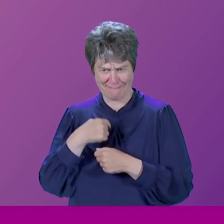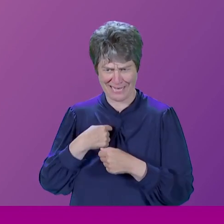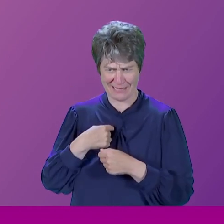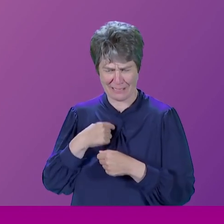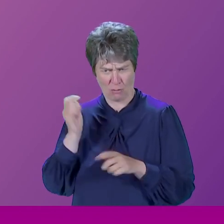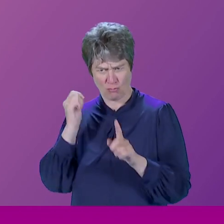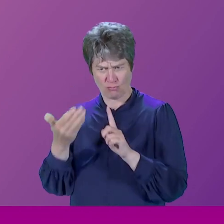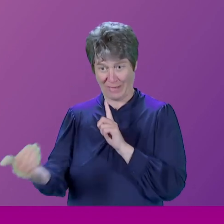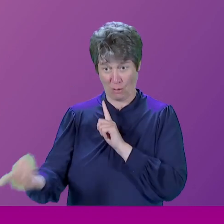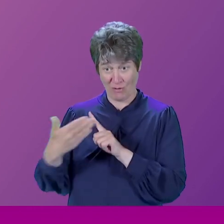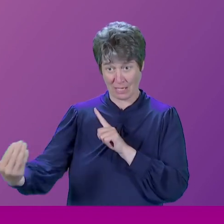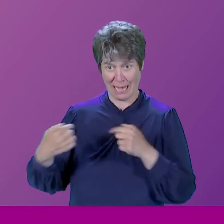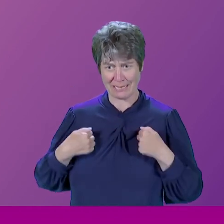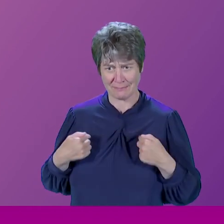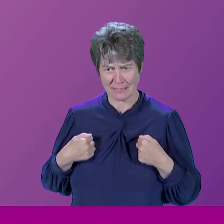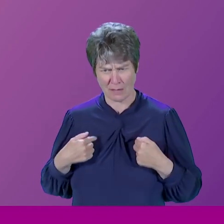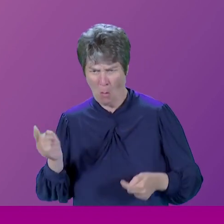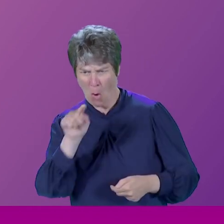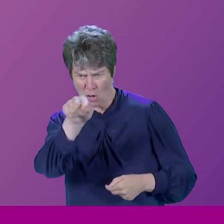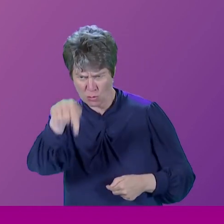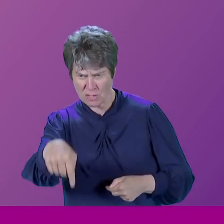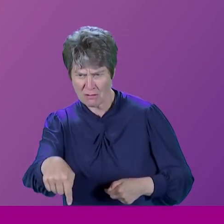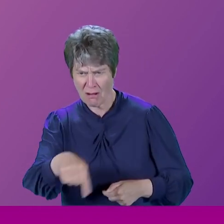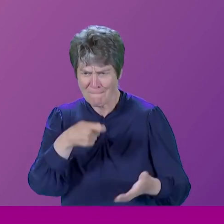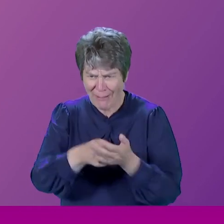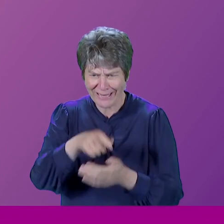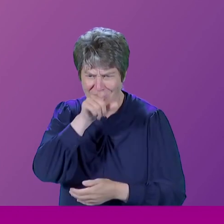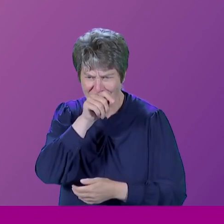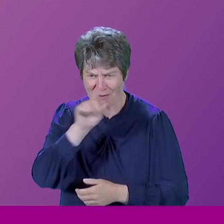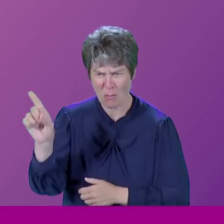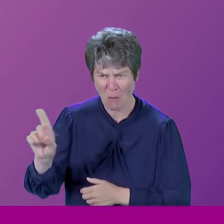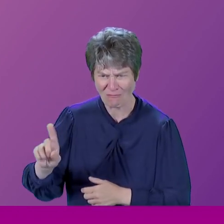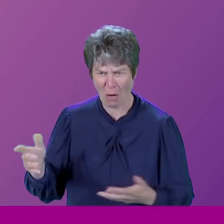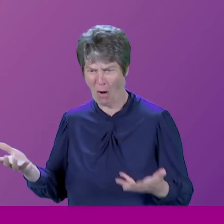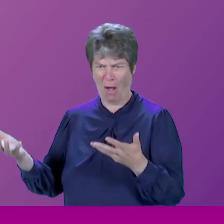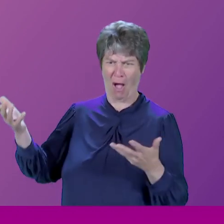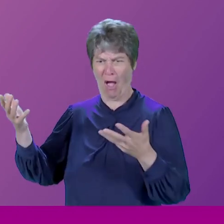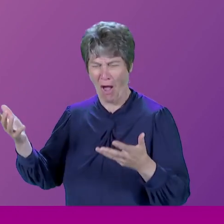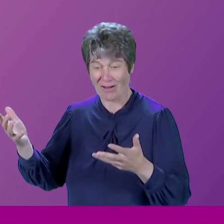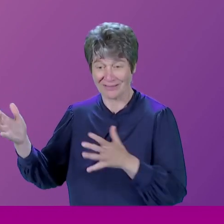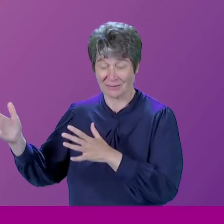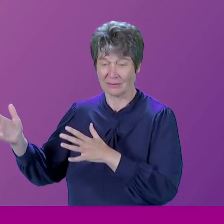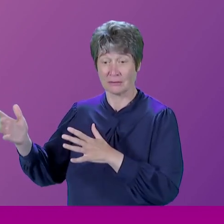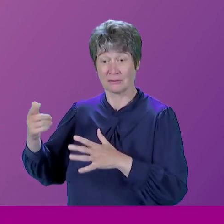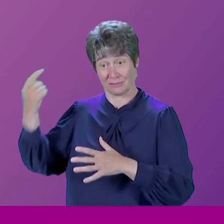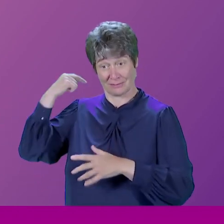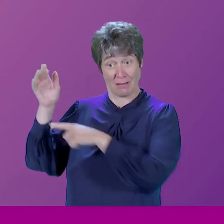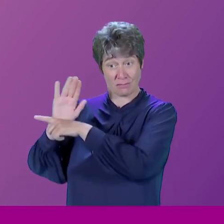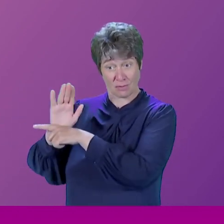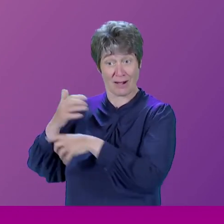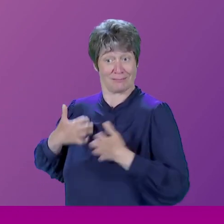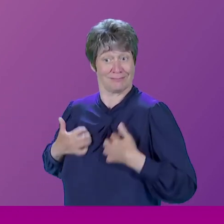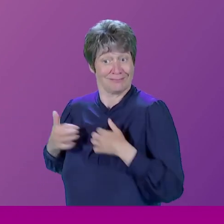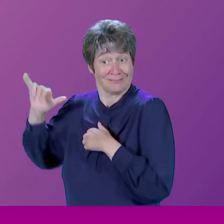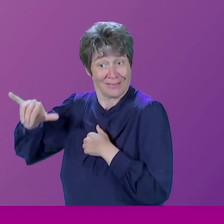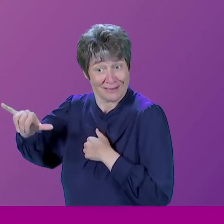know, it was quite funny at the time. But, yeah, it was an interesting programme to make. And I'm not sure that it should be